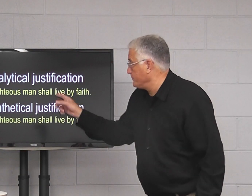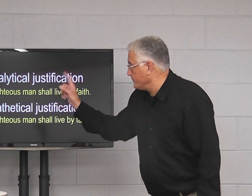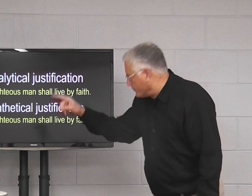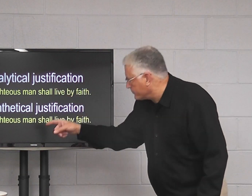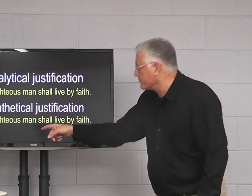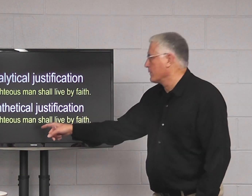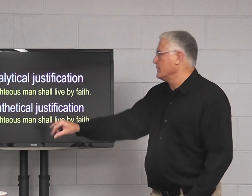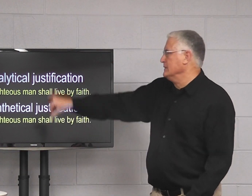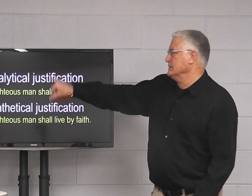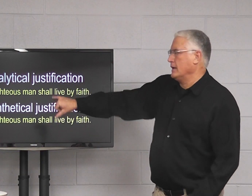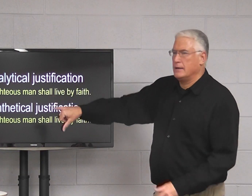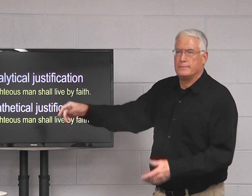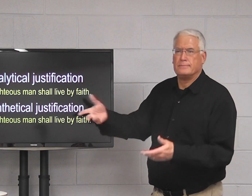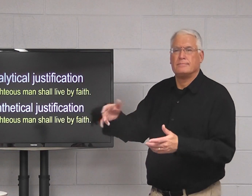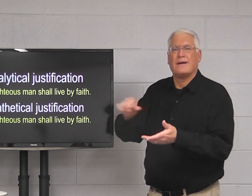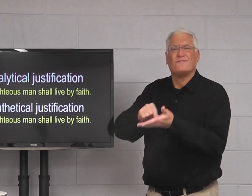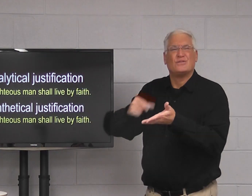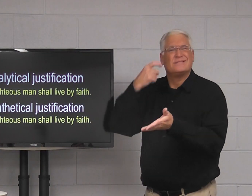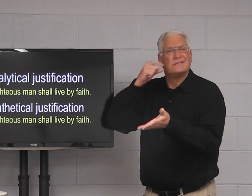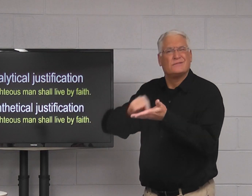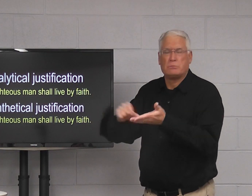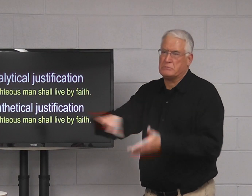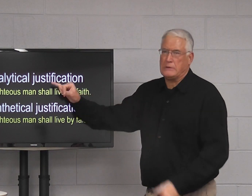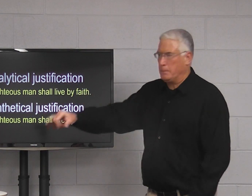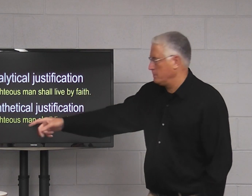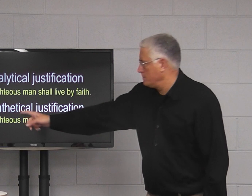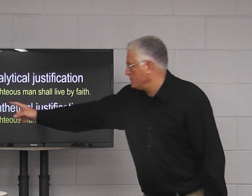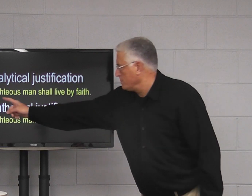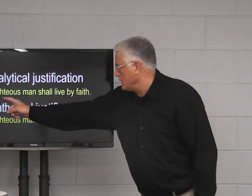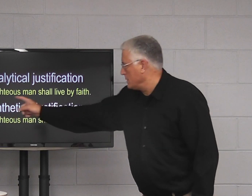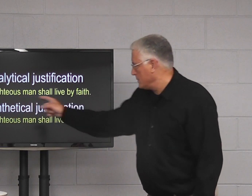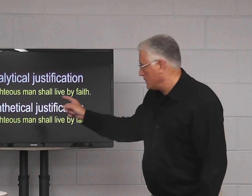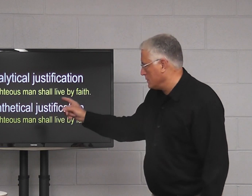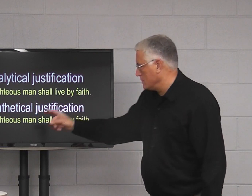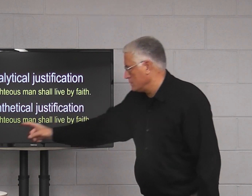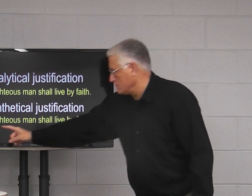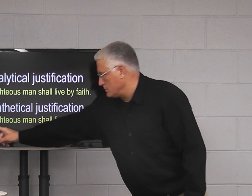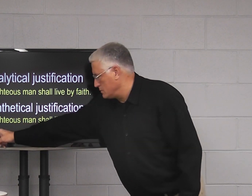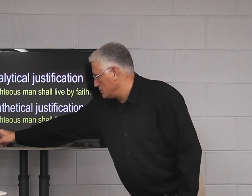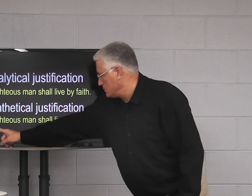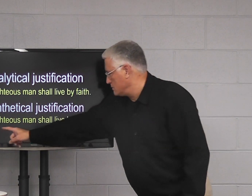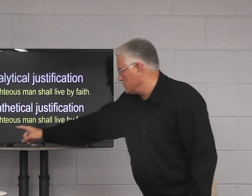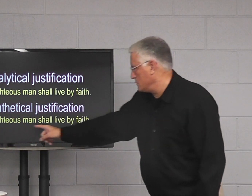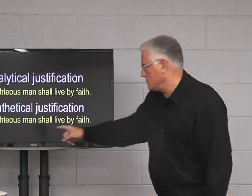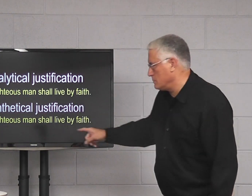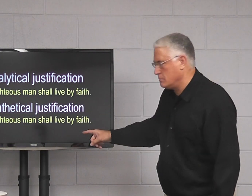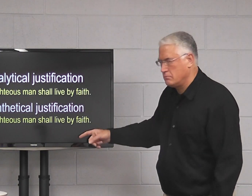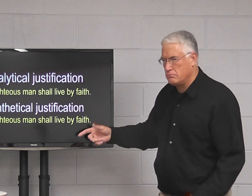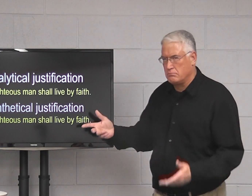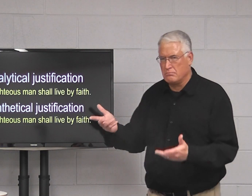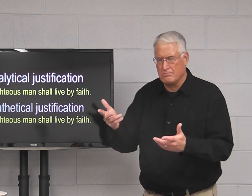So, now, you know, the same verse that we used here, we're using here,